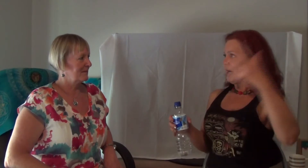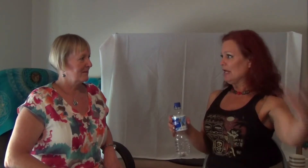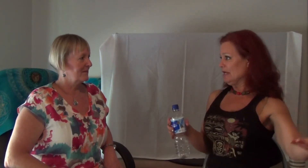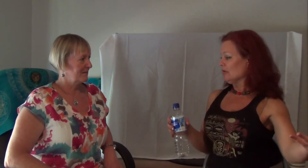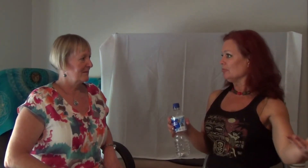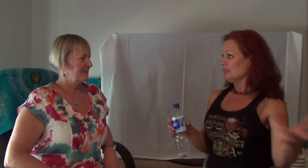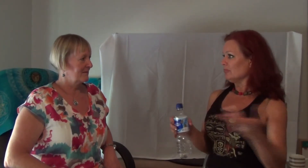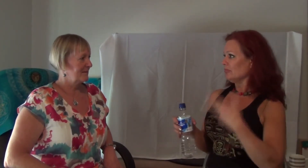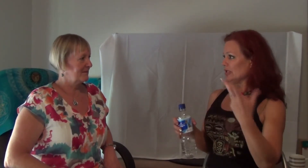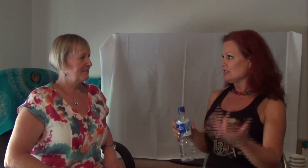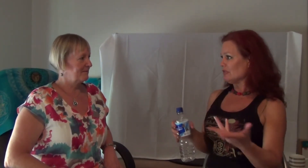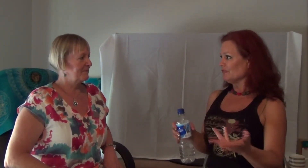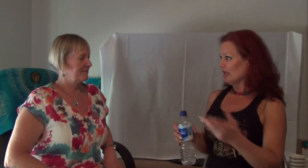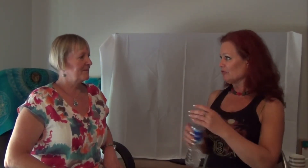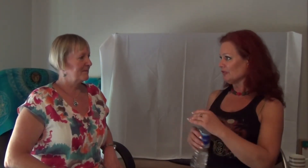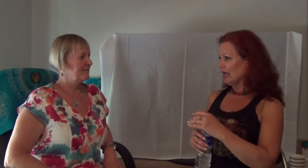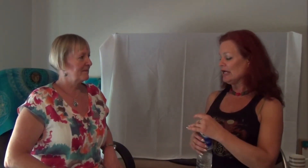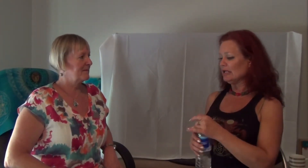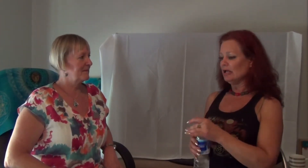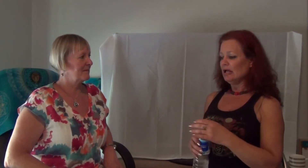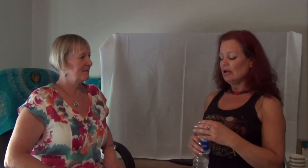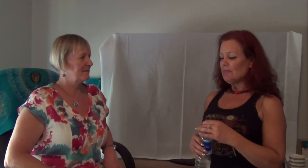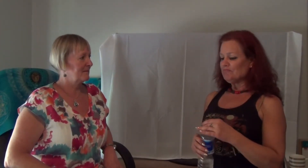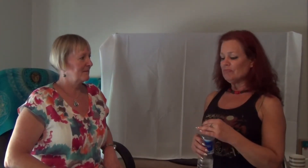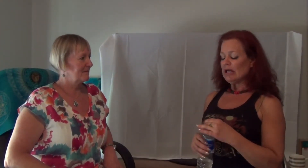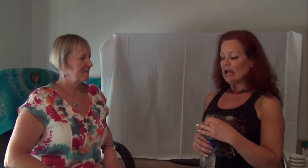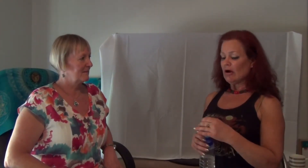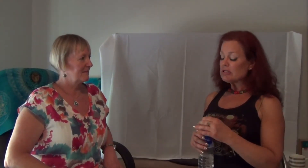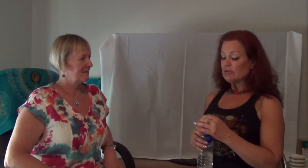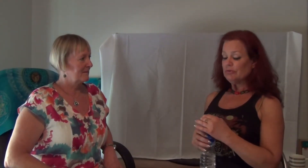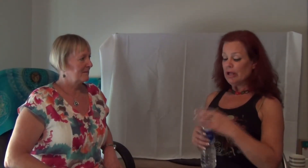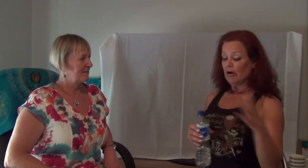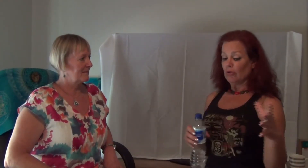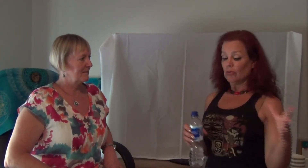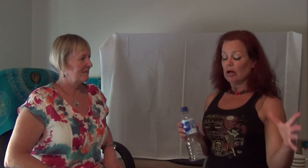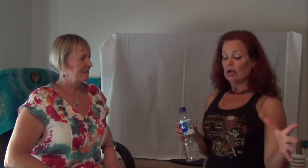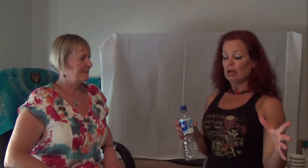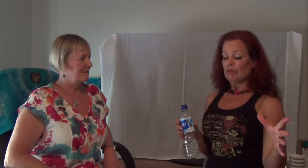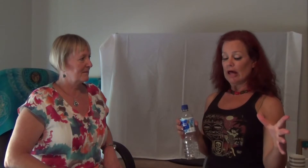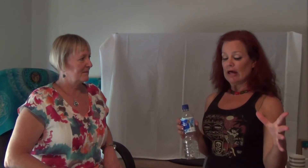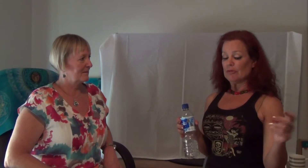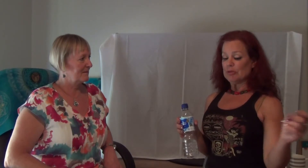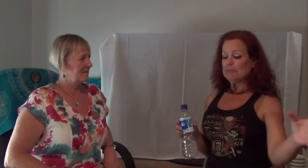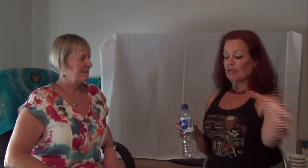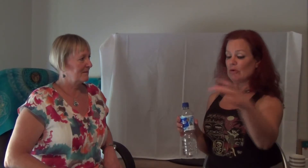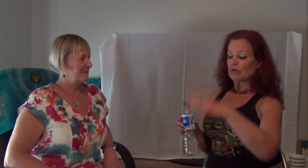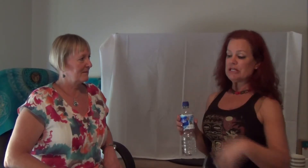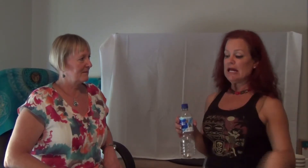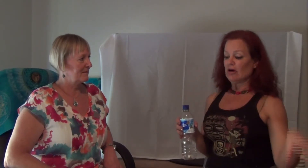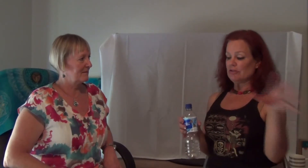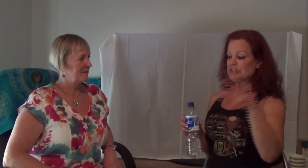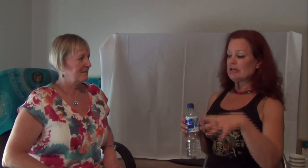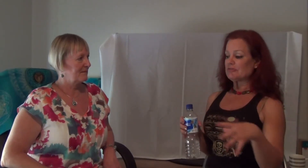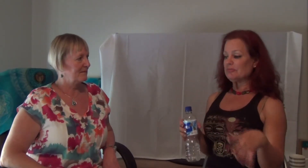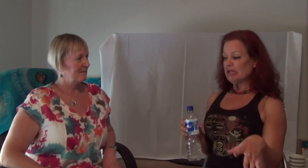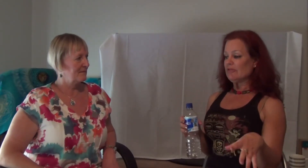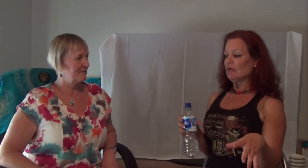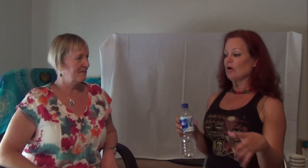about him. Like, this is a flight or flight. And I also know that the people that were saying all this stuff to me, they were